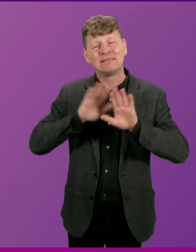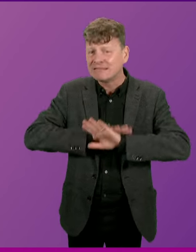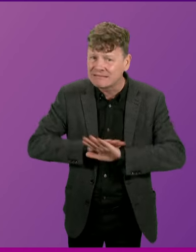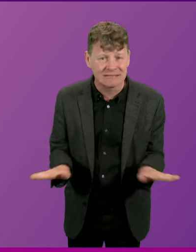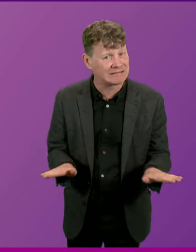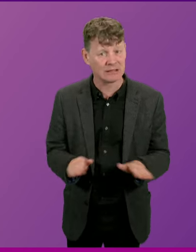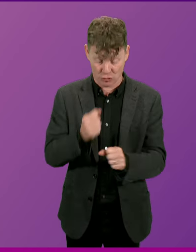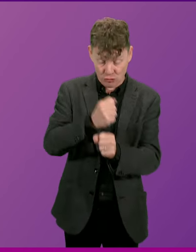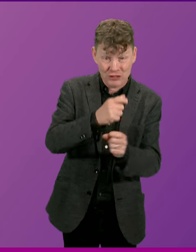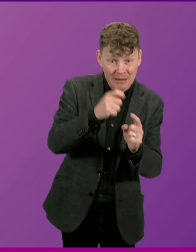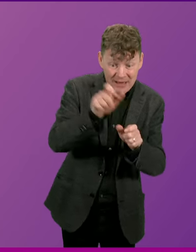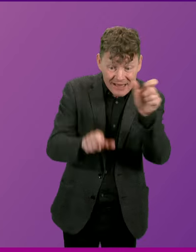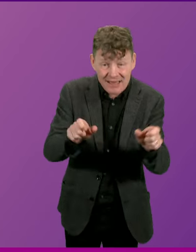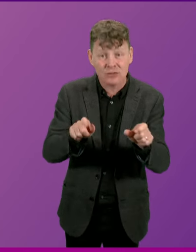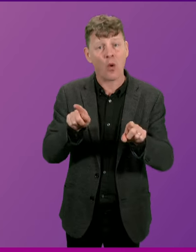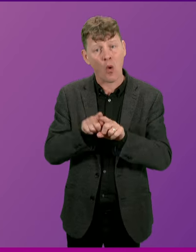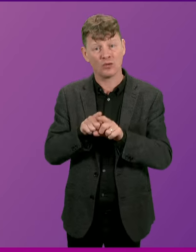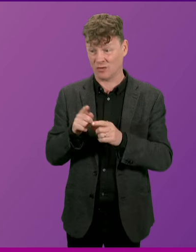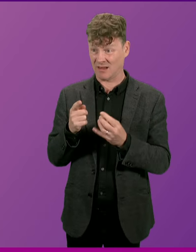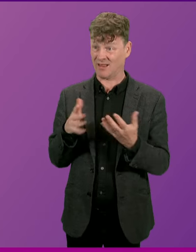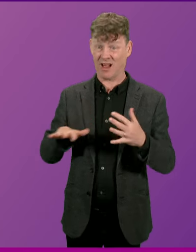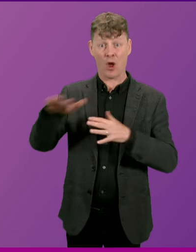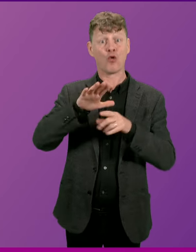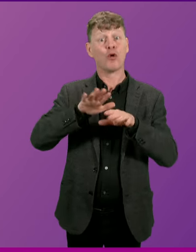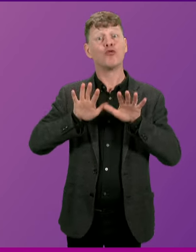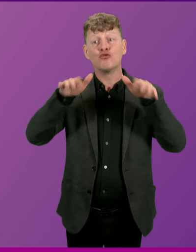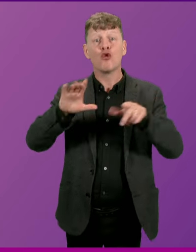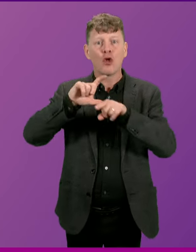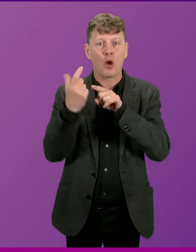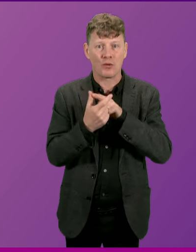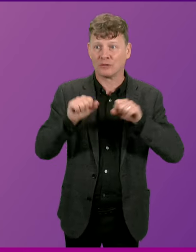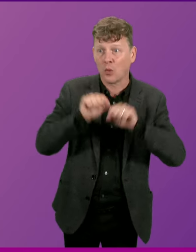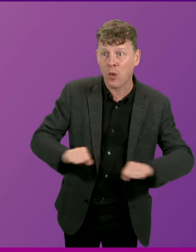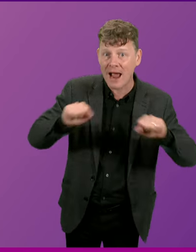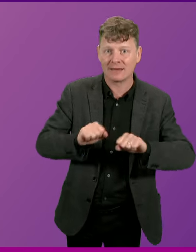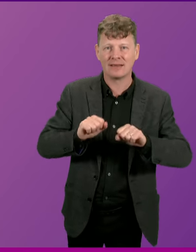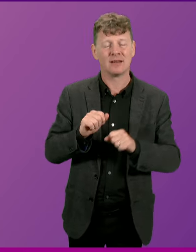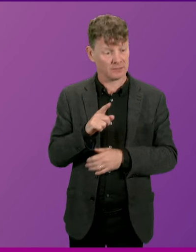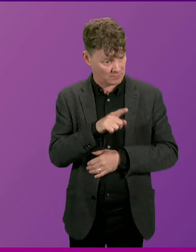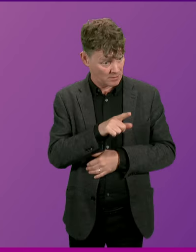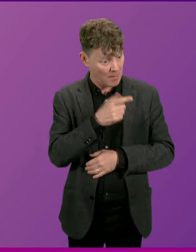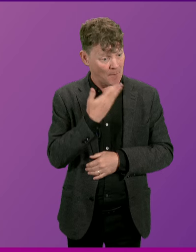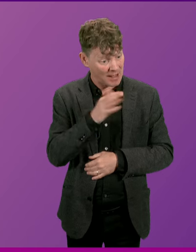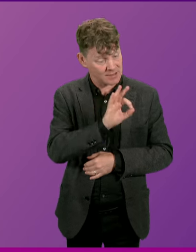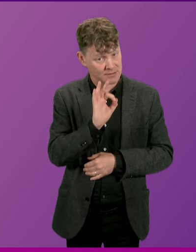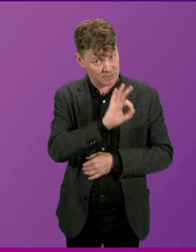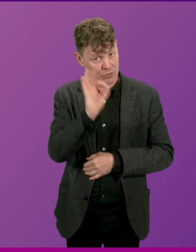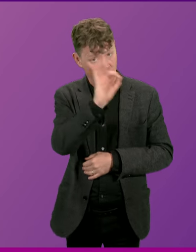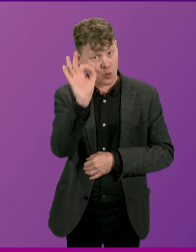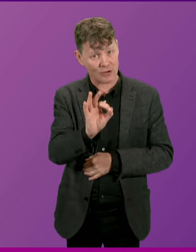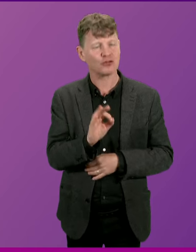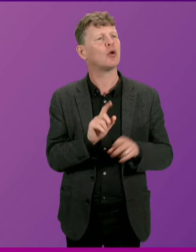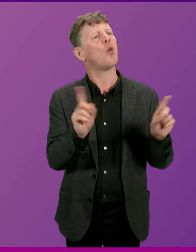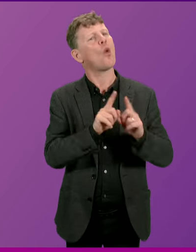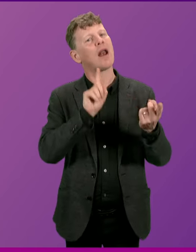GPs and patients across rural communities are watching and listening today. Can we have a question, please, Ms White? What answer can you give them now,